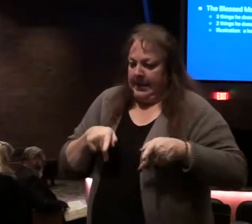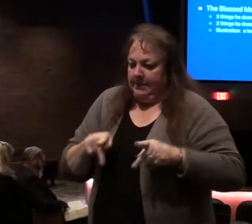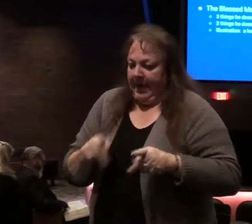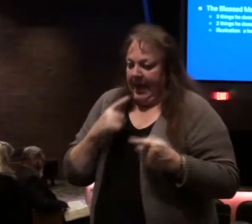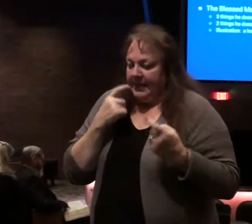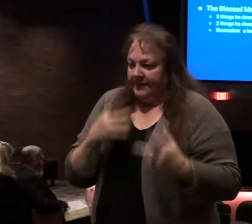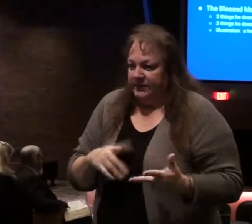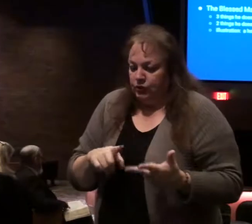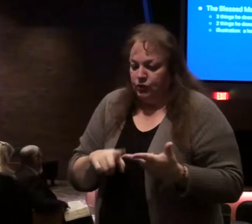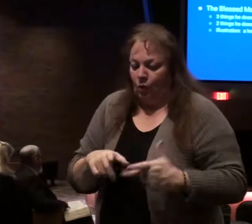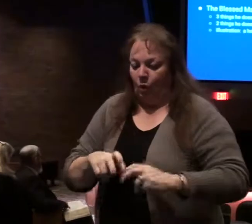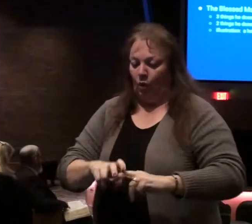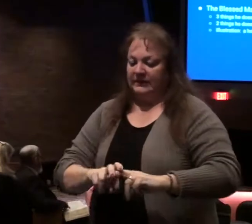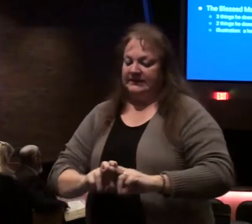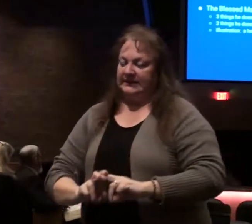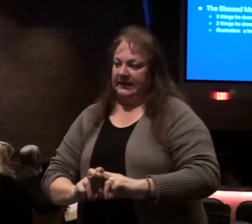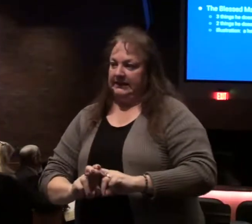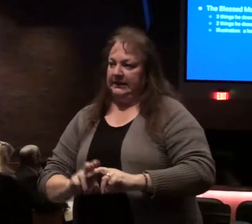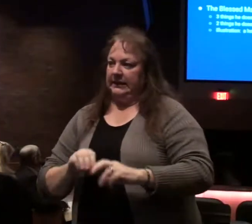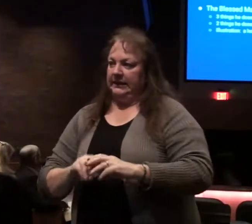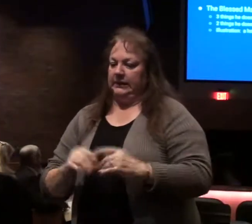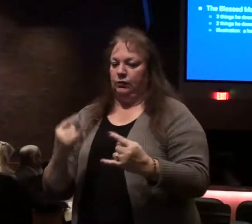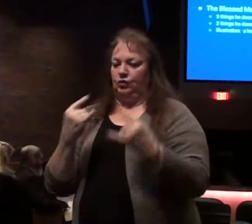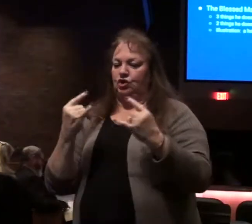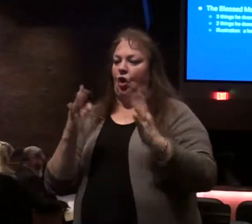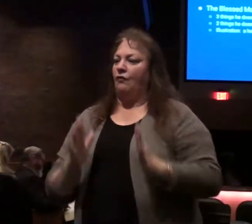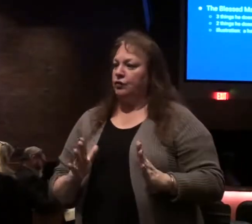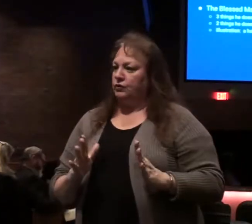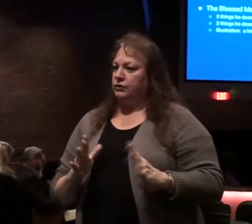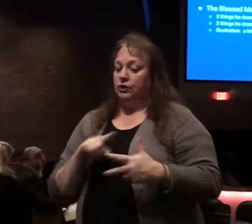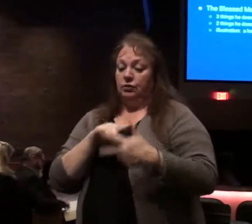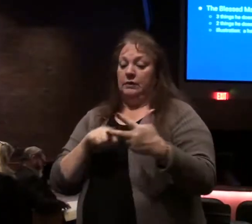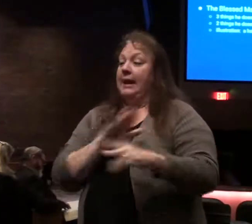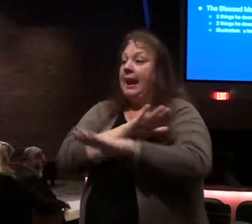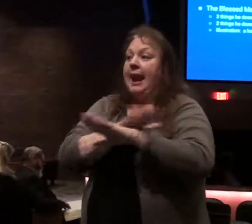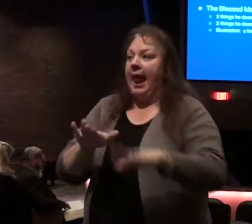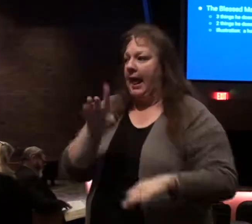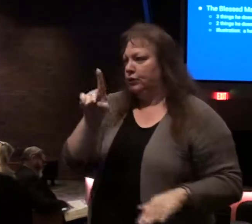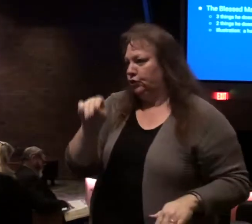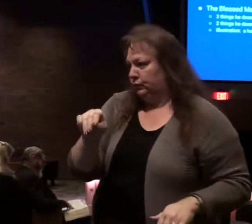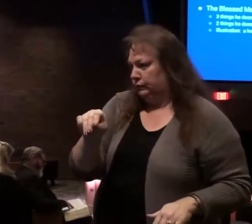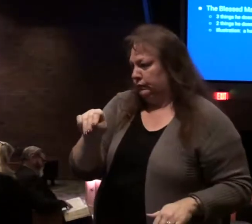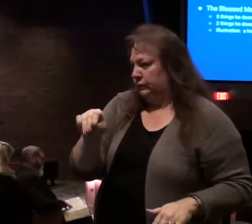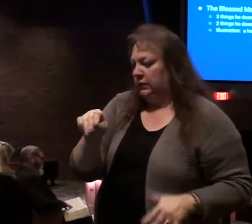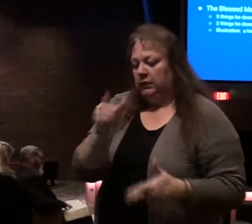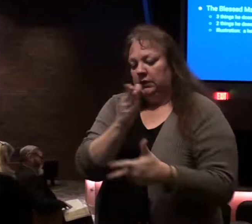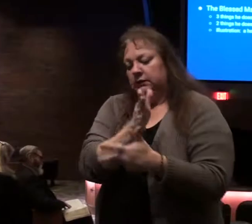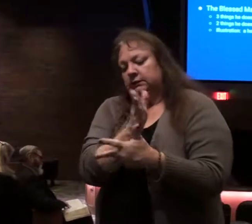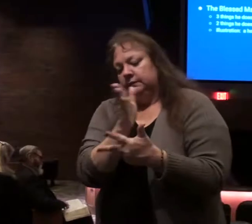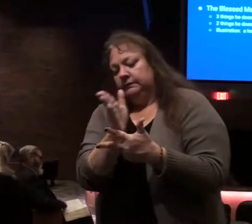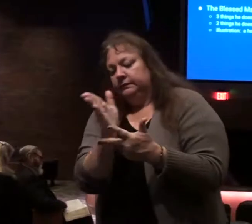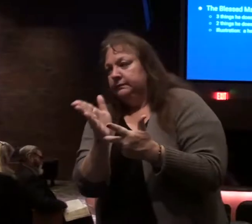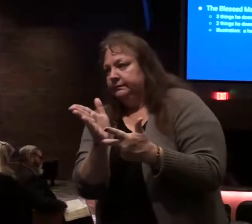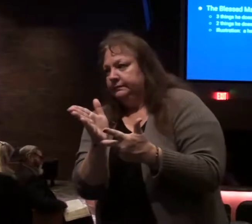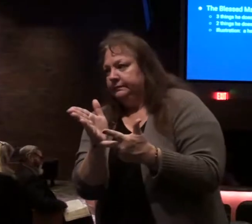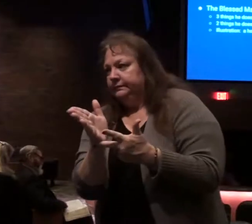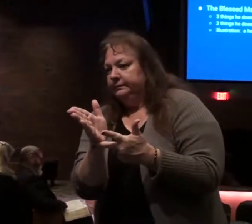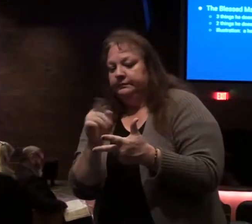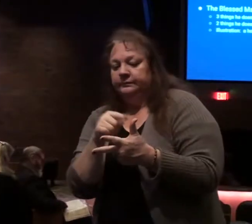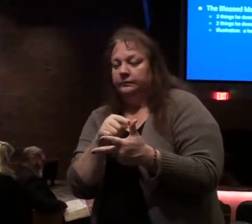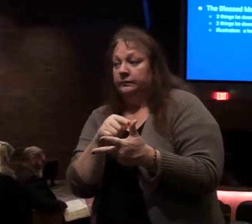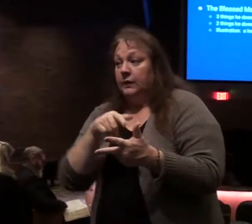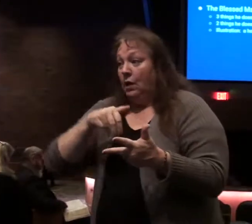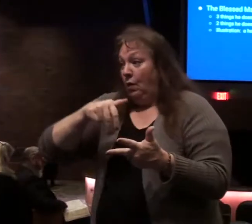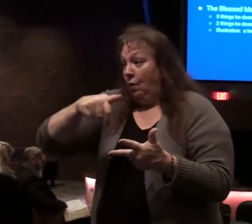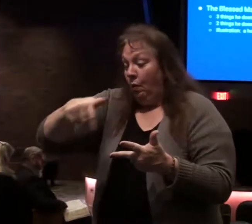nor sit in the seat of scoffers. Three things he doesn't do. And there's a progression through these three things. He